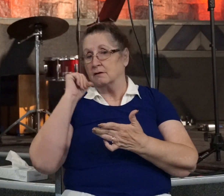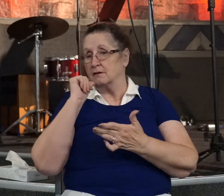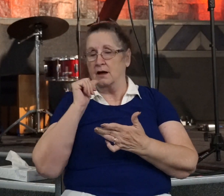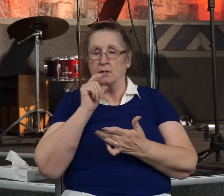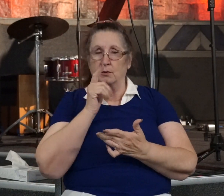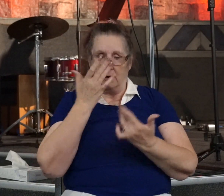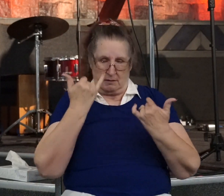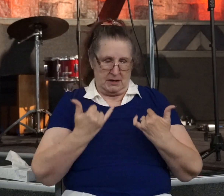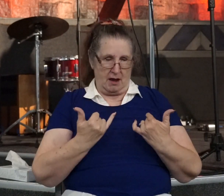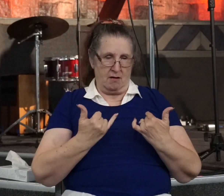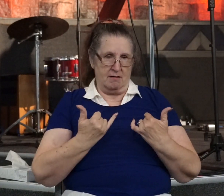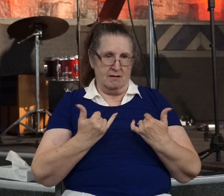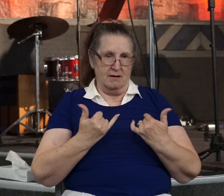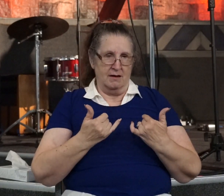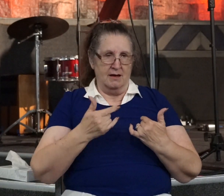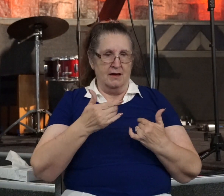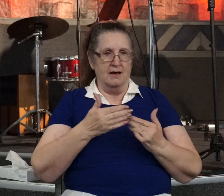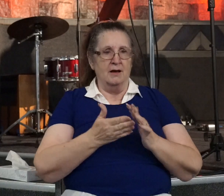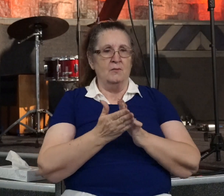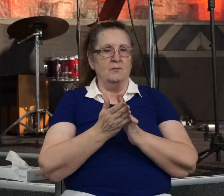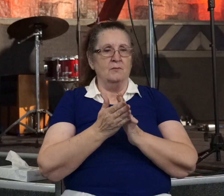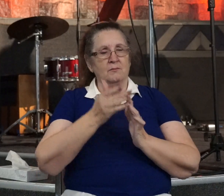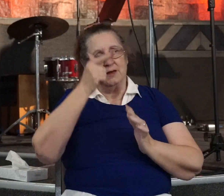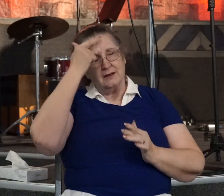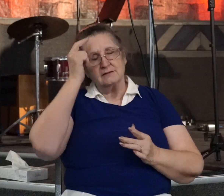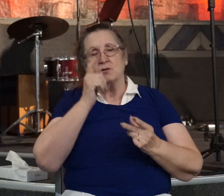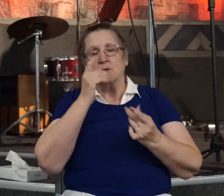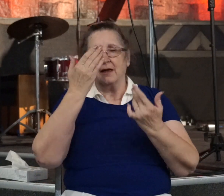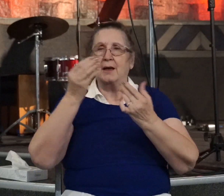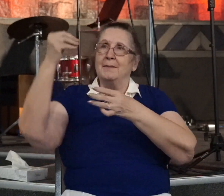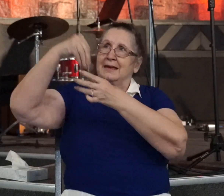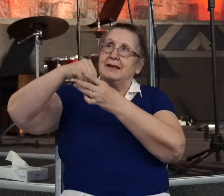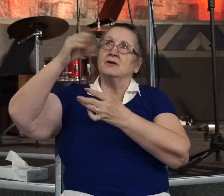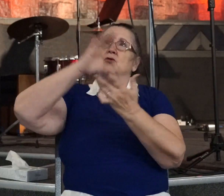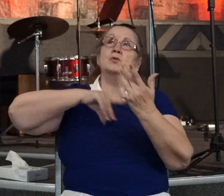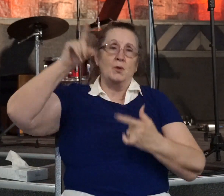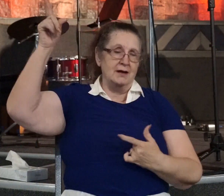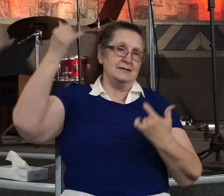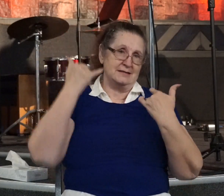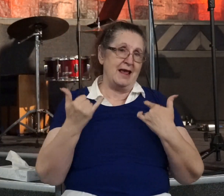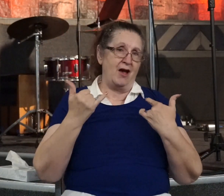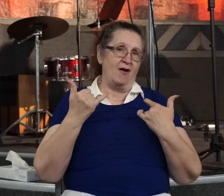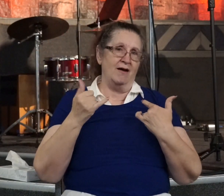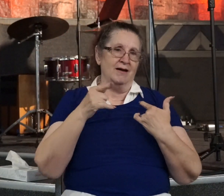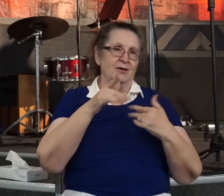But because of who I am in Christ, you guys call me brother.